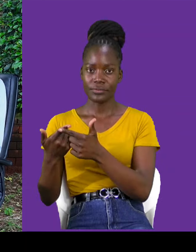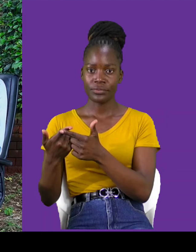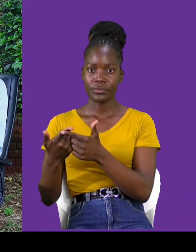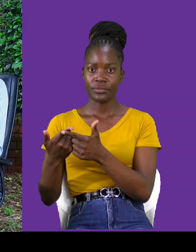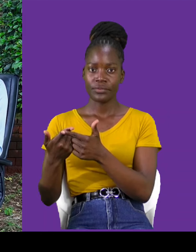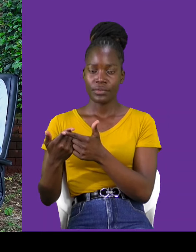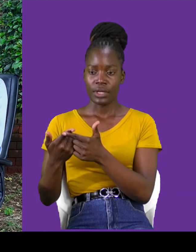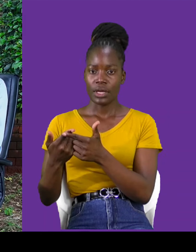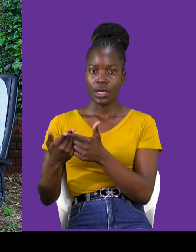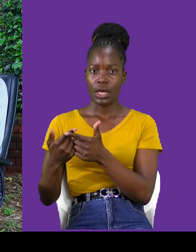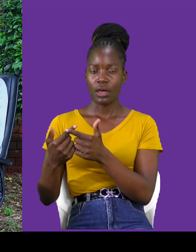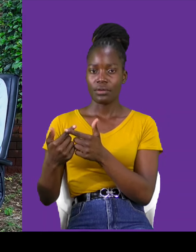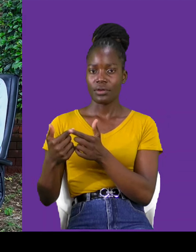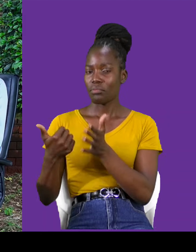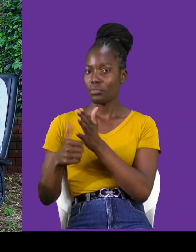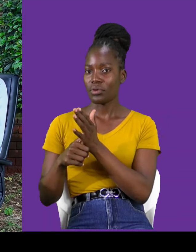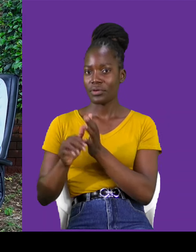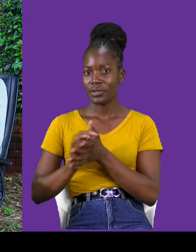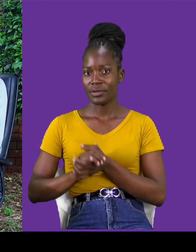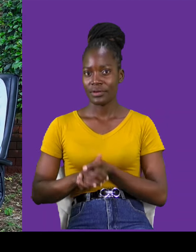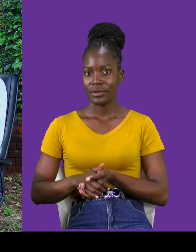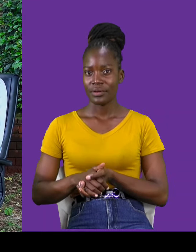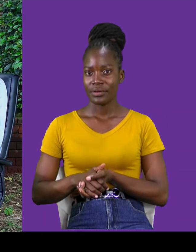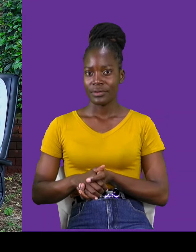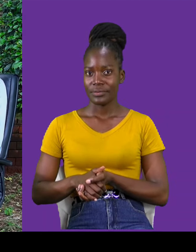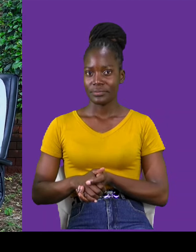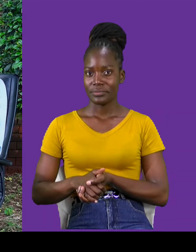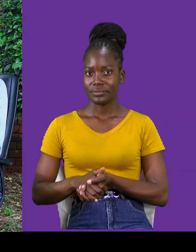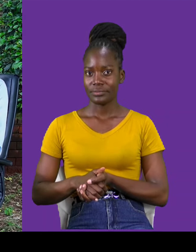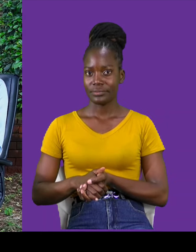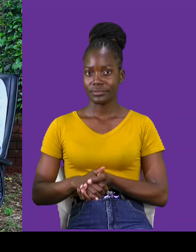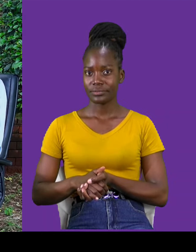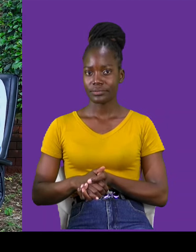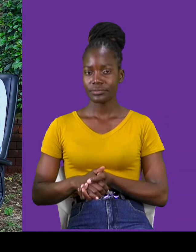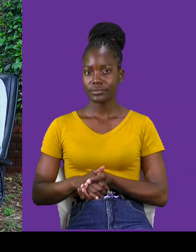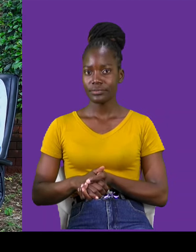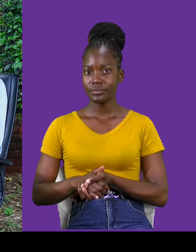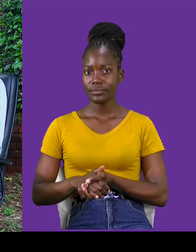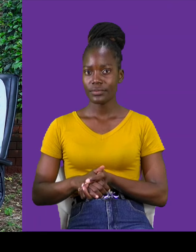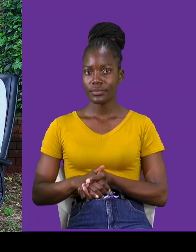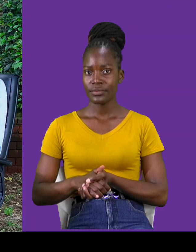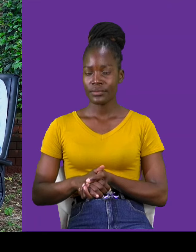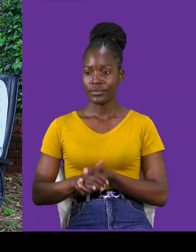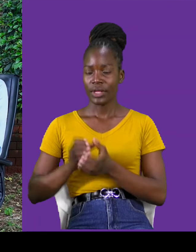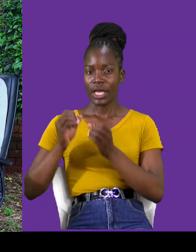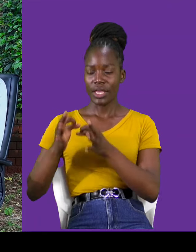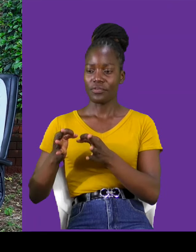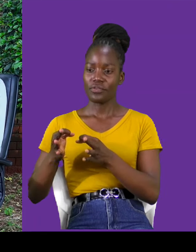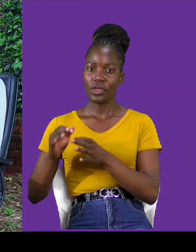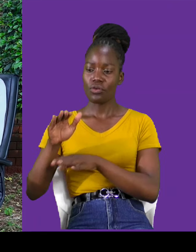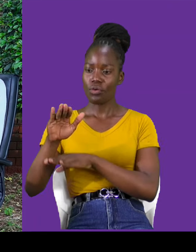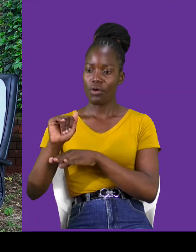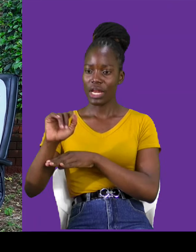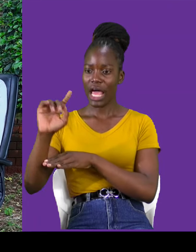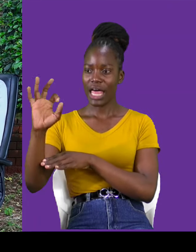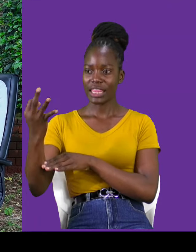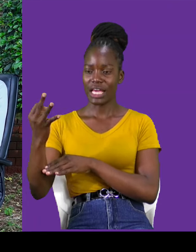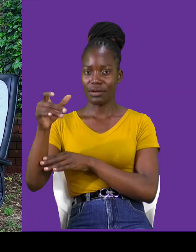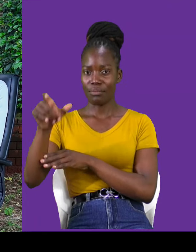is no trio in these romantic dates. Uki tagging in a third party, in a spoil everything.